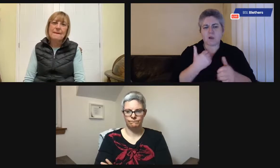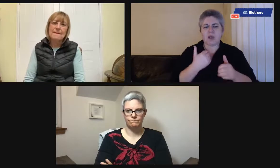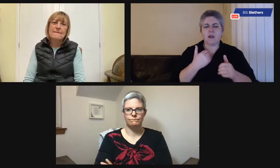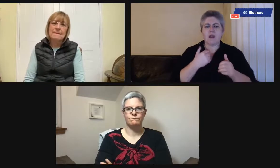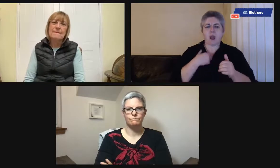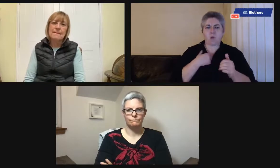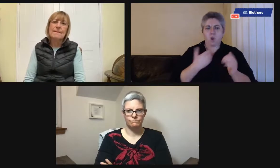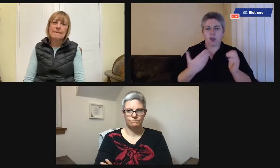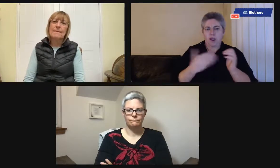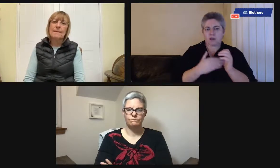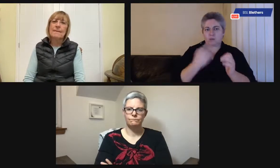bedroom when he was on his own.